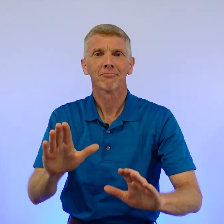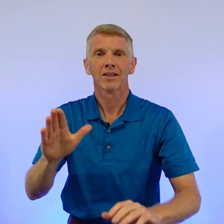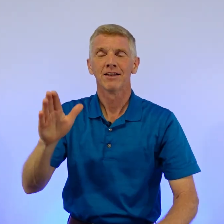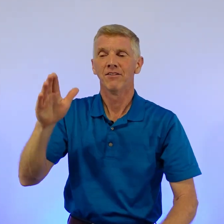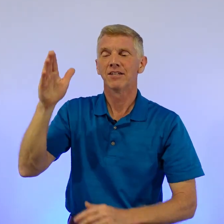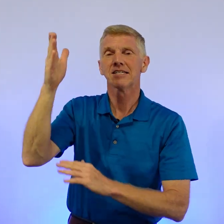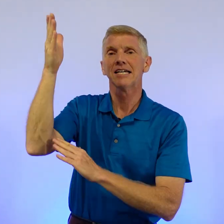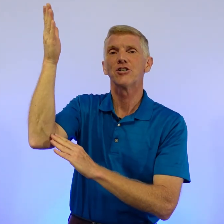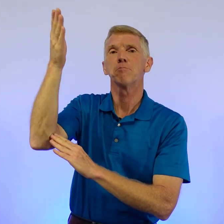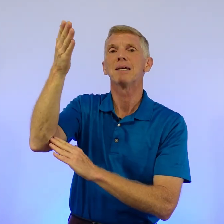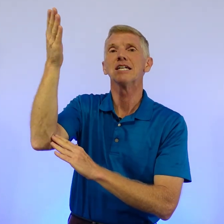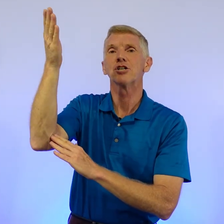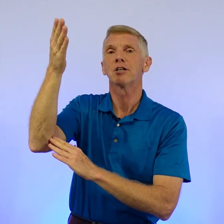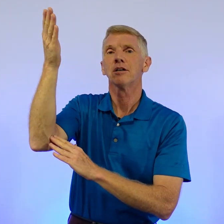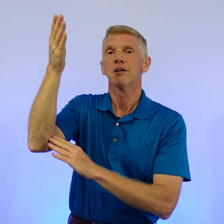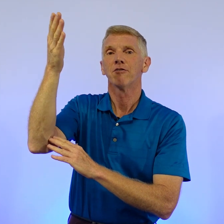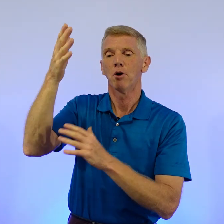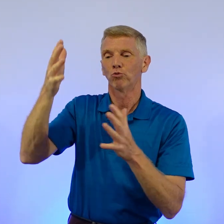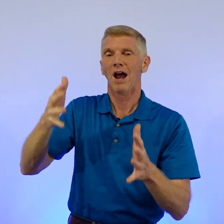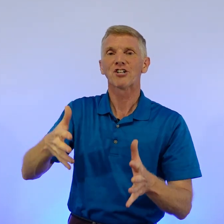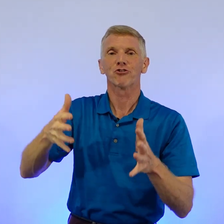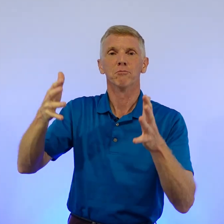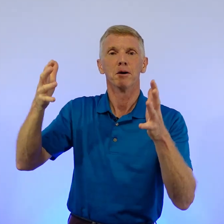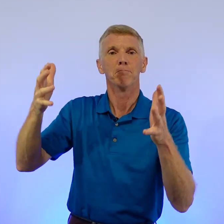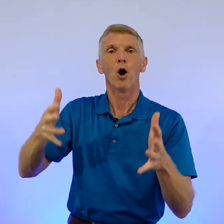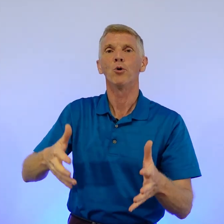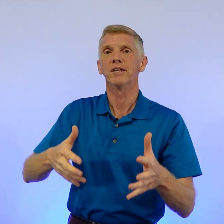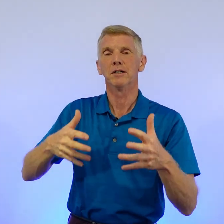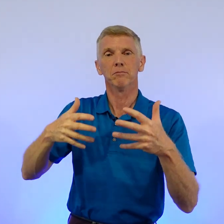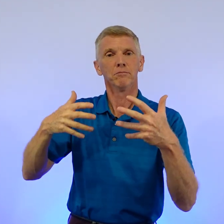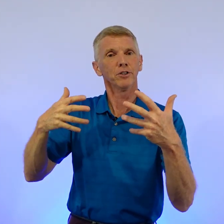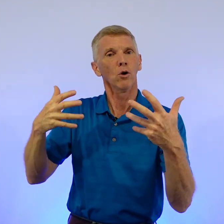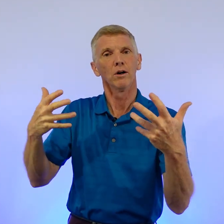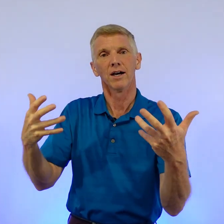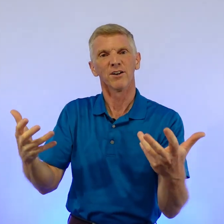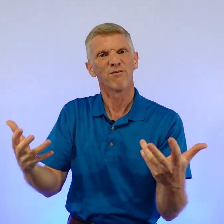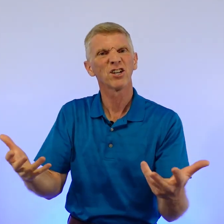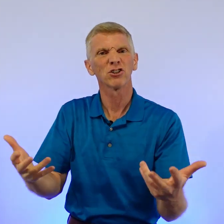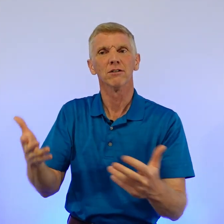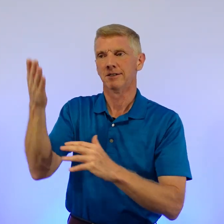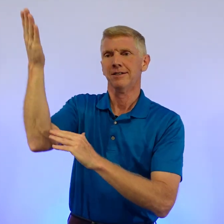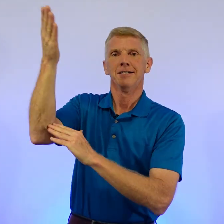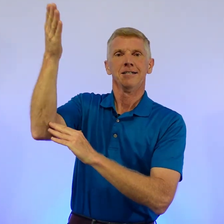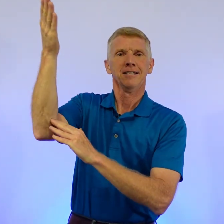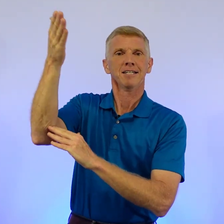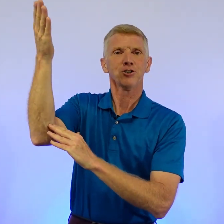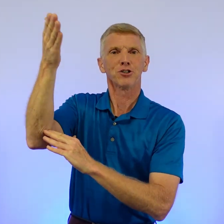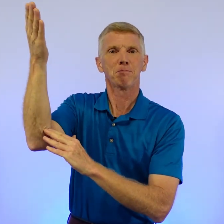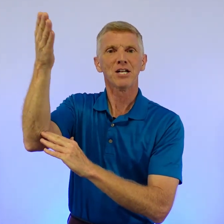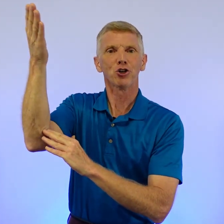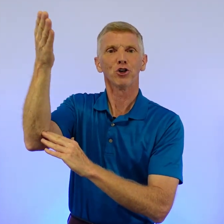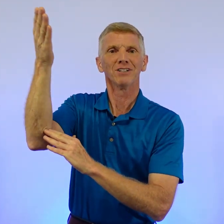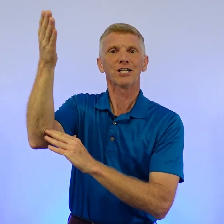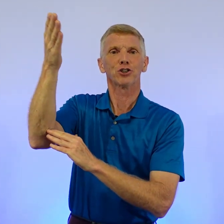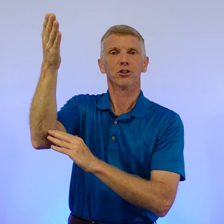This is a speech from a rostrum, a podium, know, an official. This is your speech or your lecture,